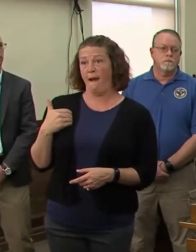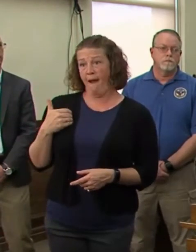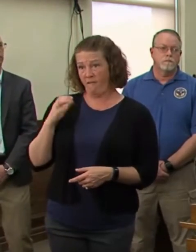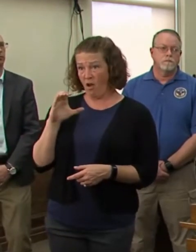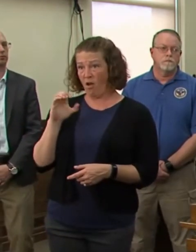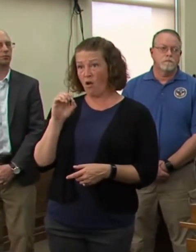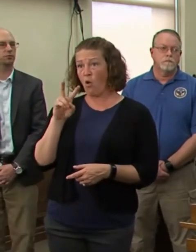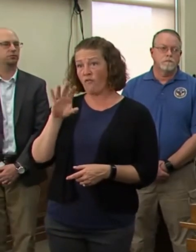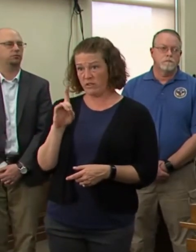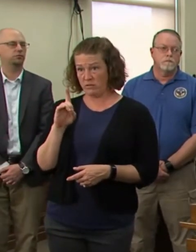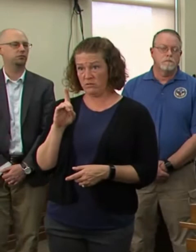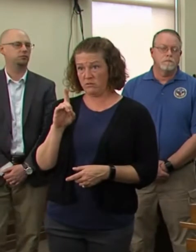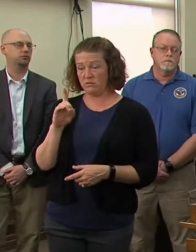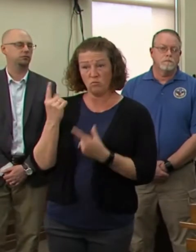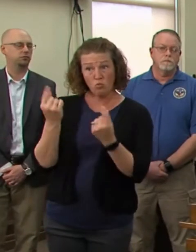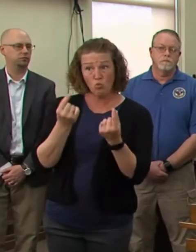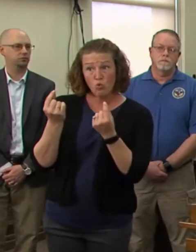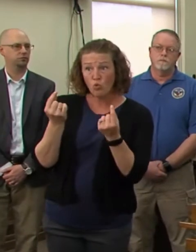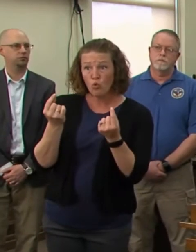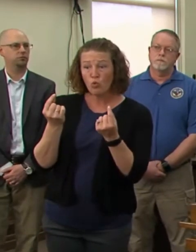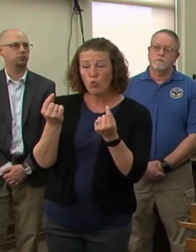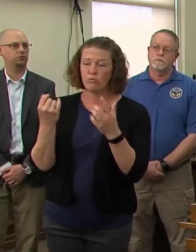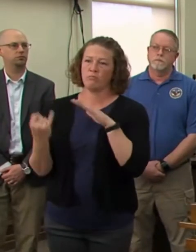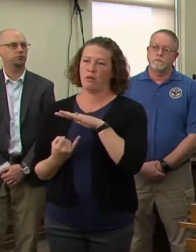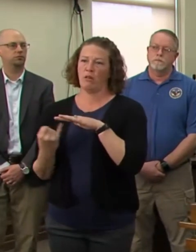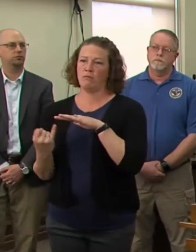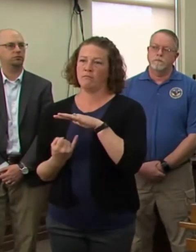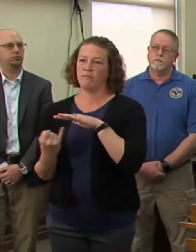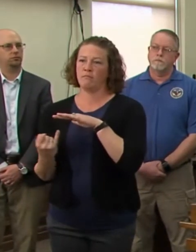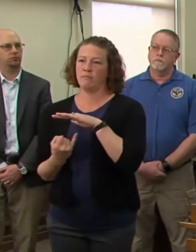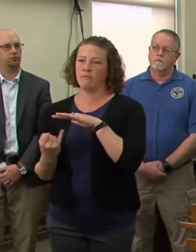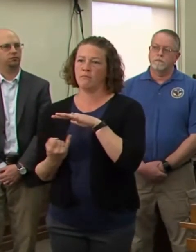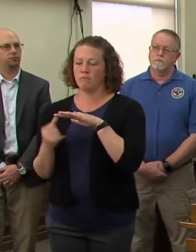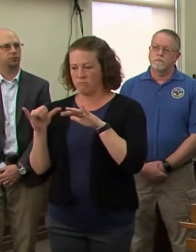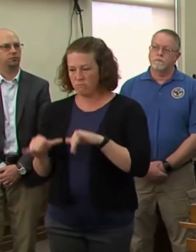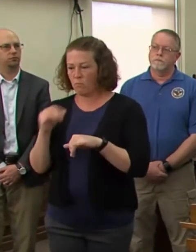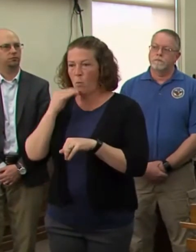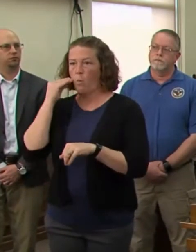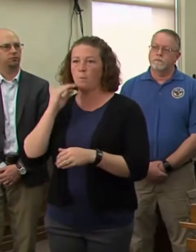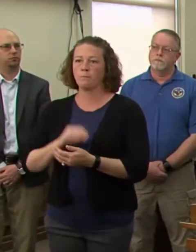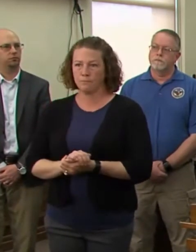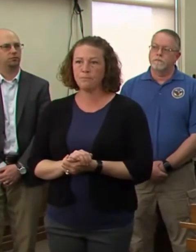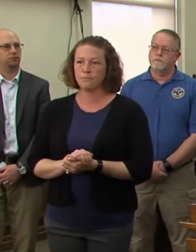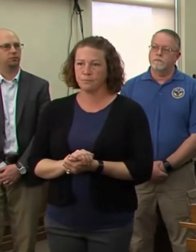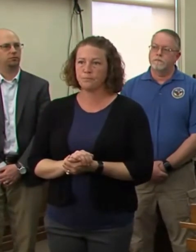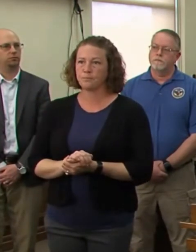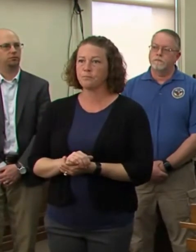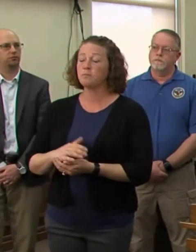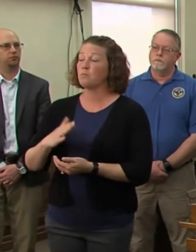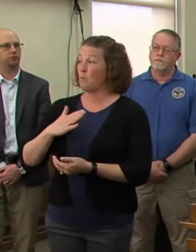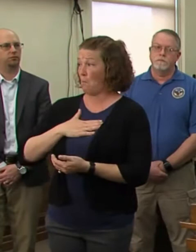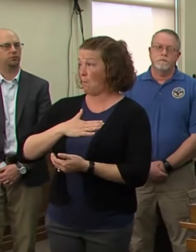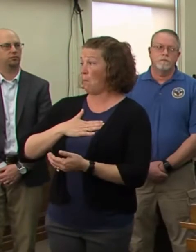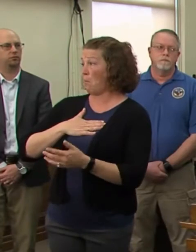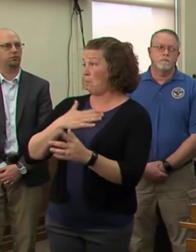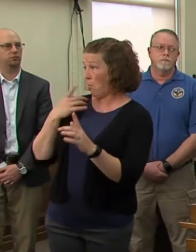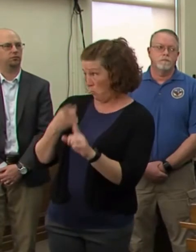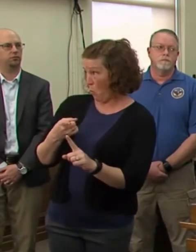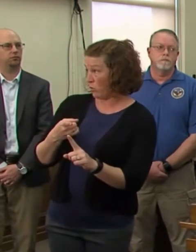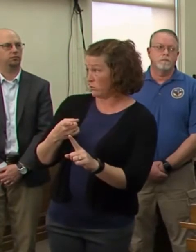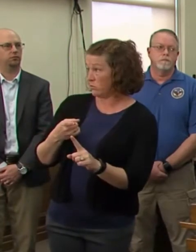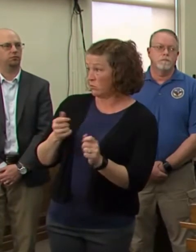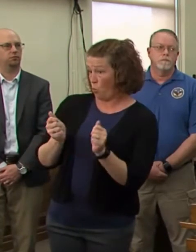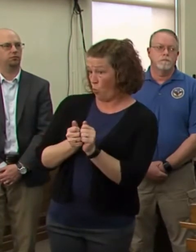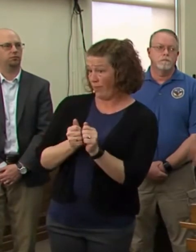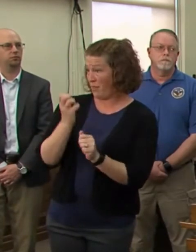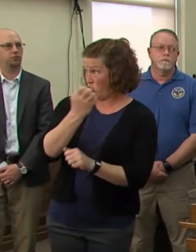should self-isolate. That is the right thing to do. So if you're not feeling well, stay home. My point in pointing to Europe is